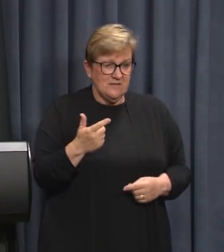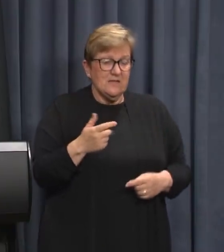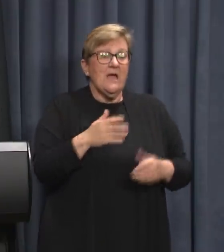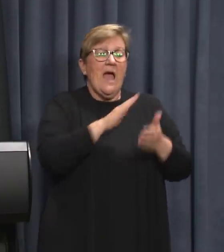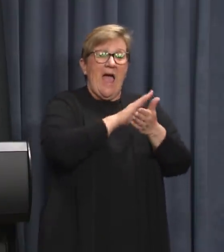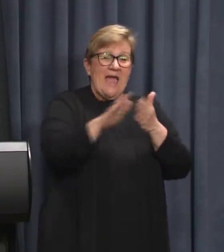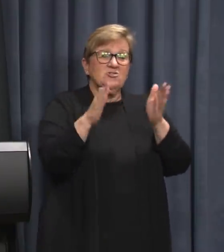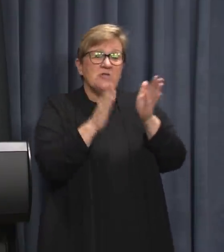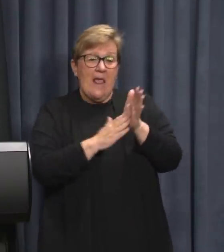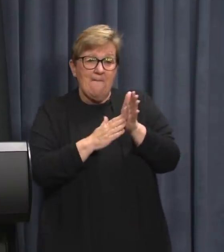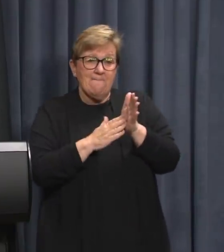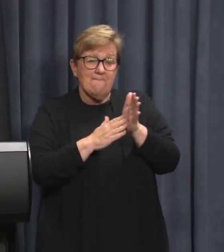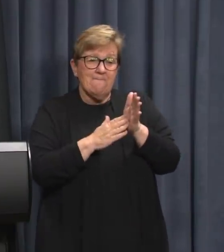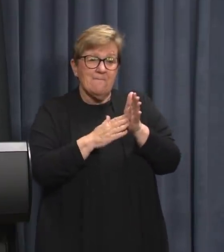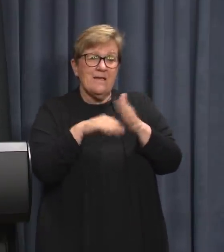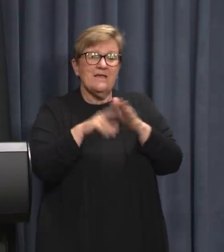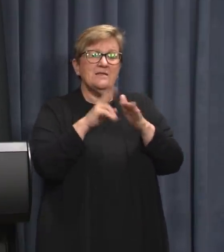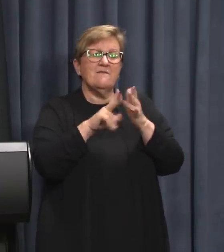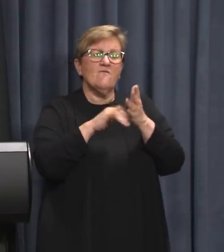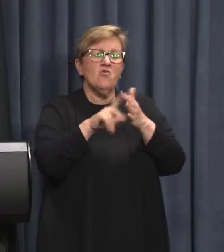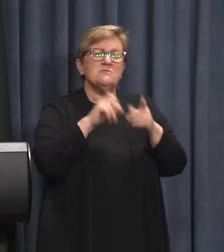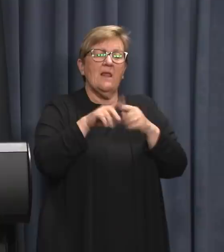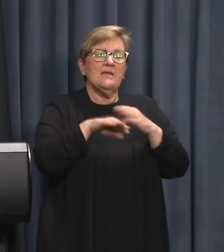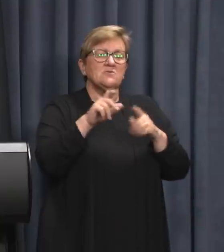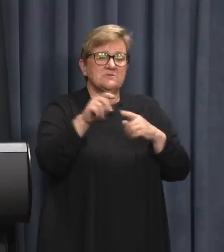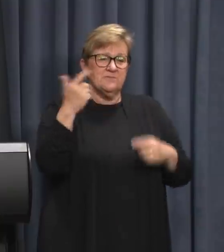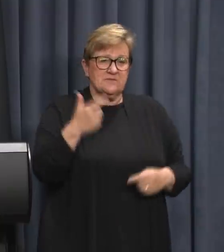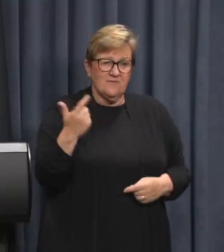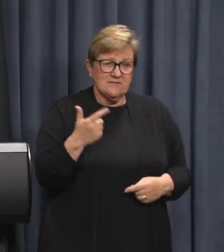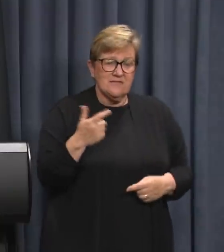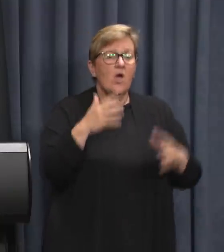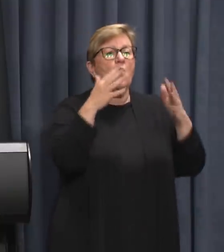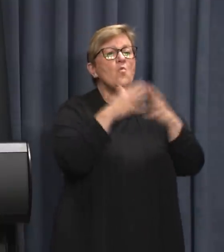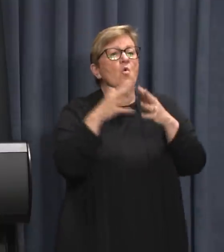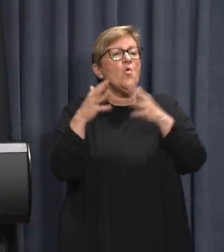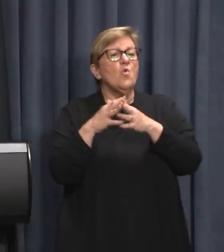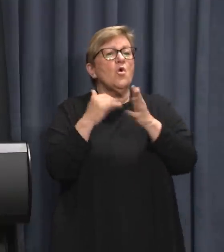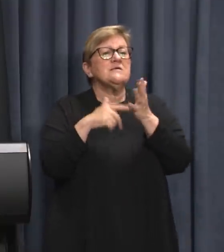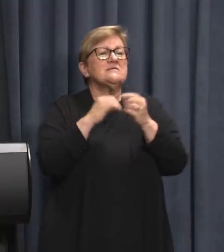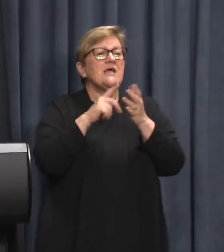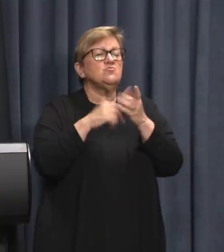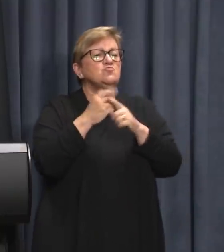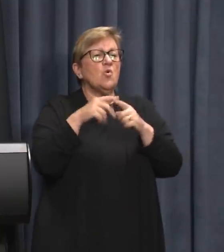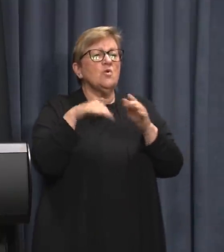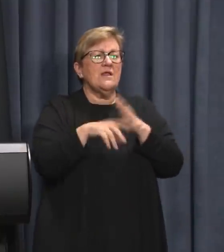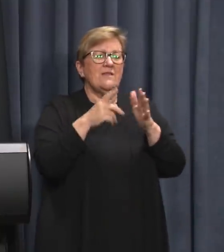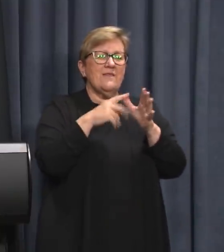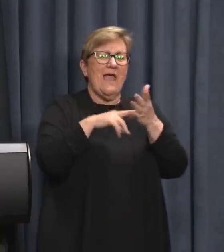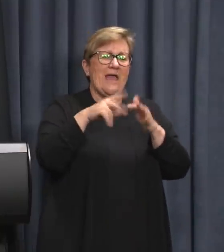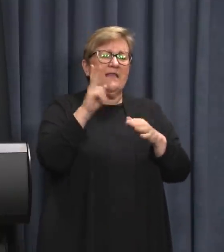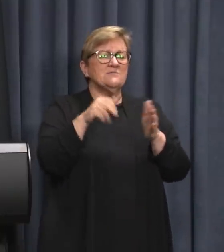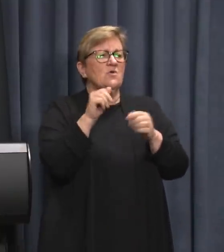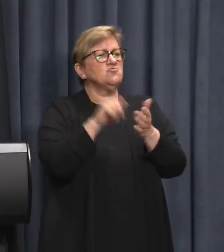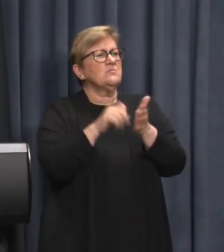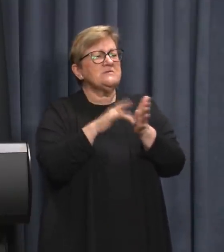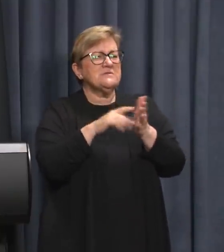H&M in Forest Place on December 17 and the Woolworth St George at the NX Perth shopping